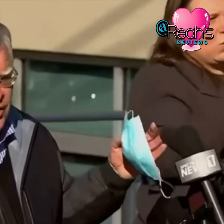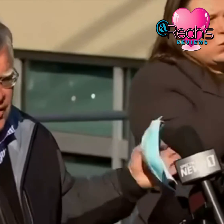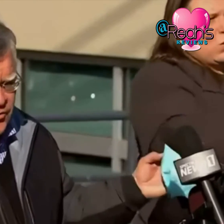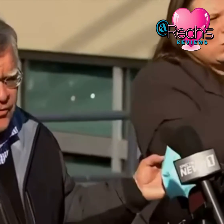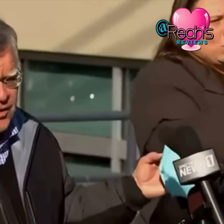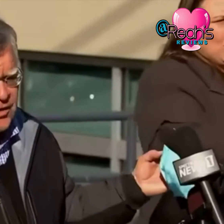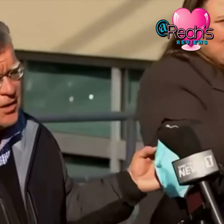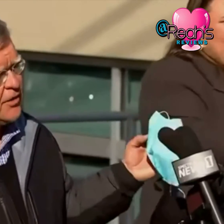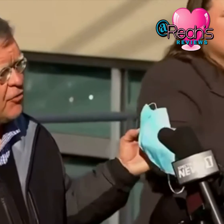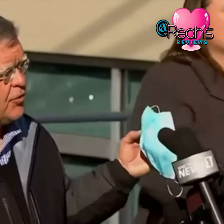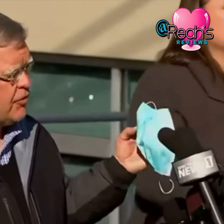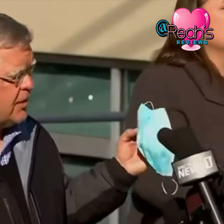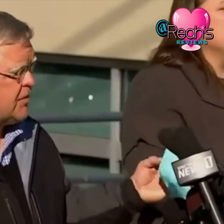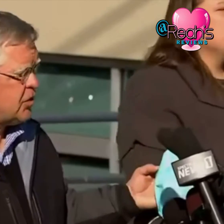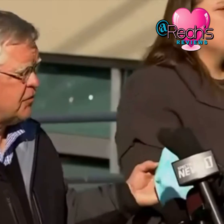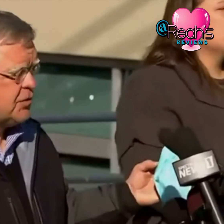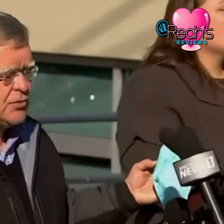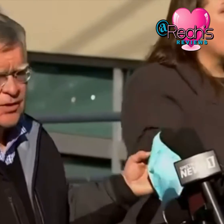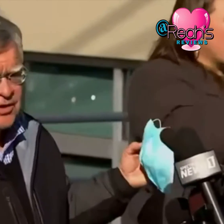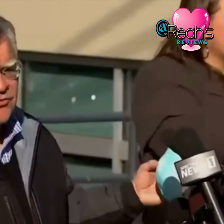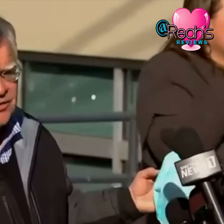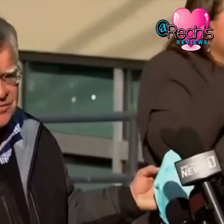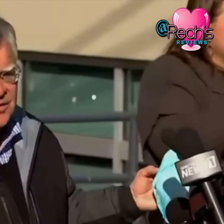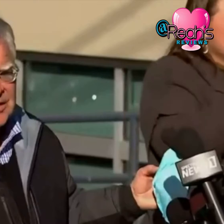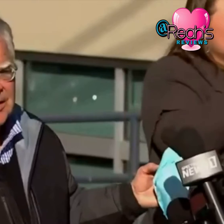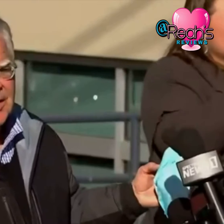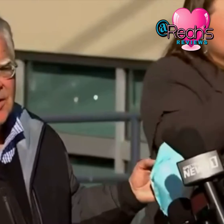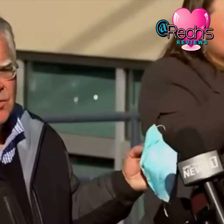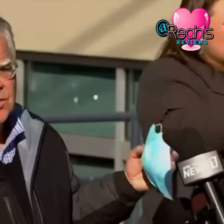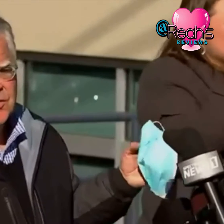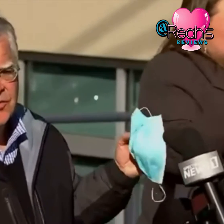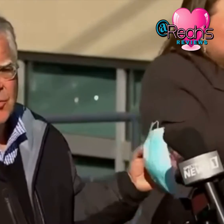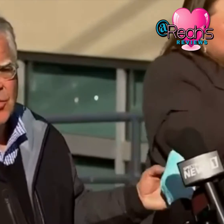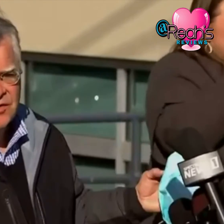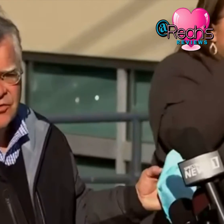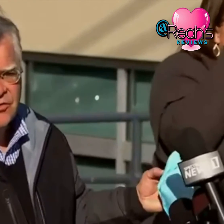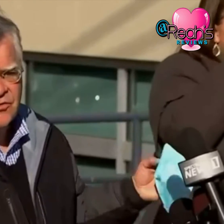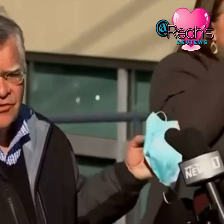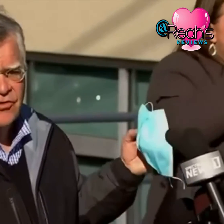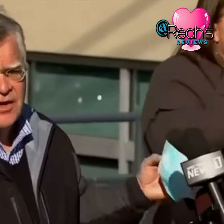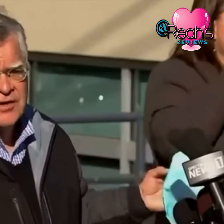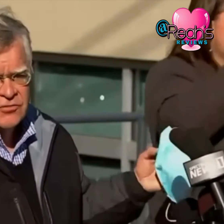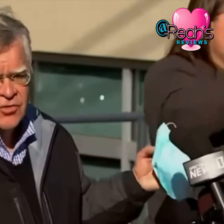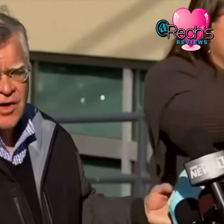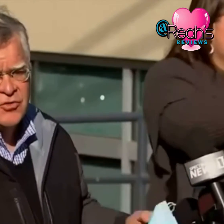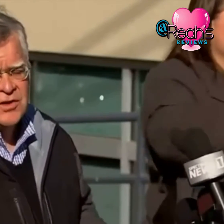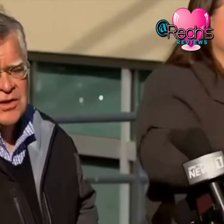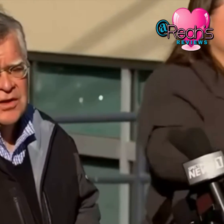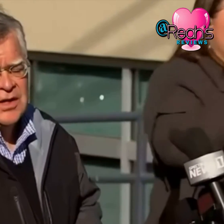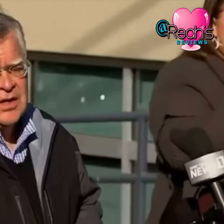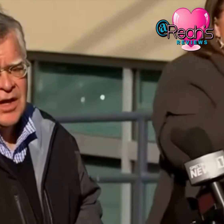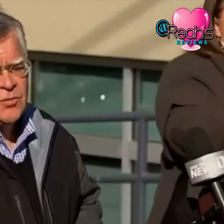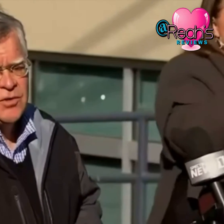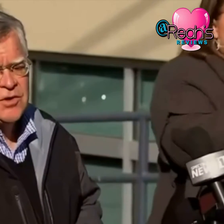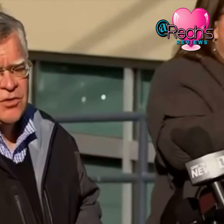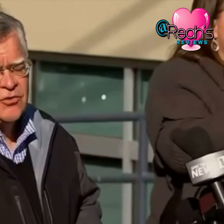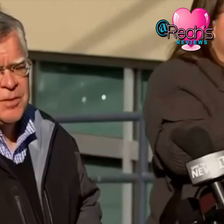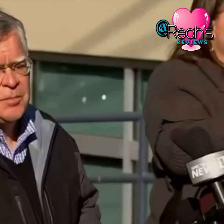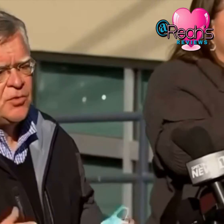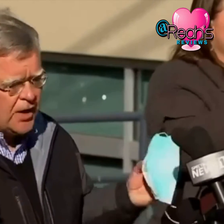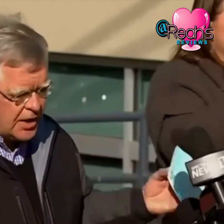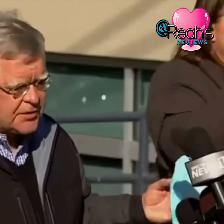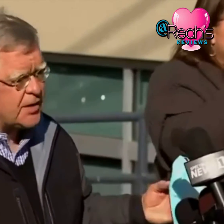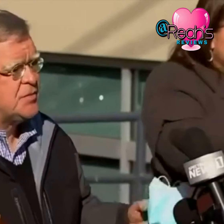one other thing is we still have a curfew in nashville and will until tomorrow afternoon this is an active crime scene i would